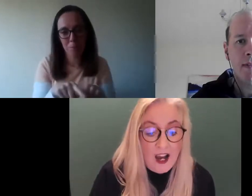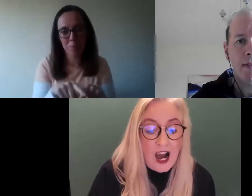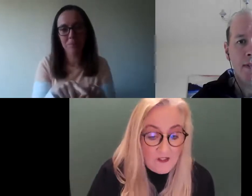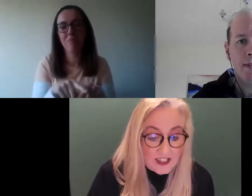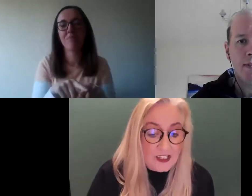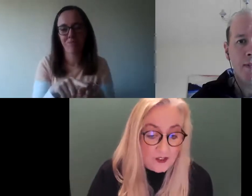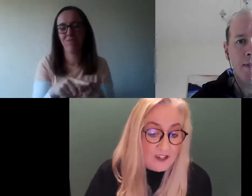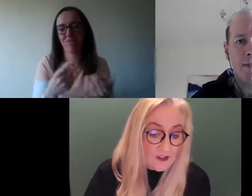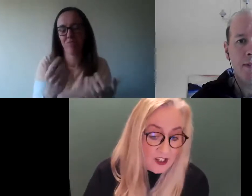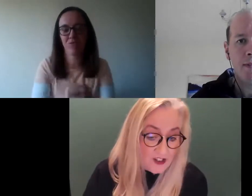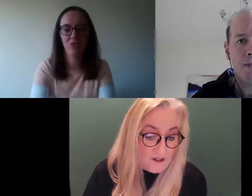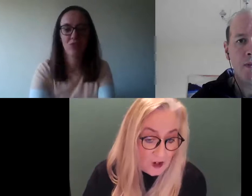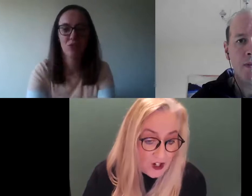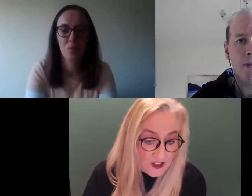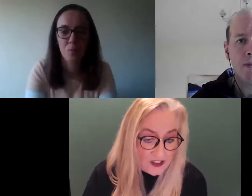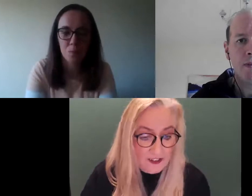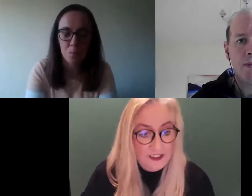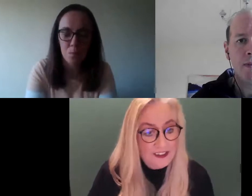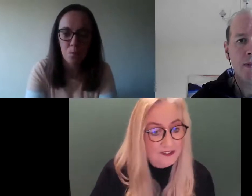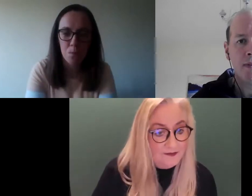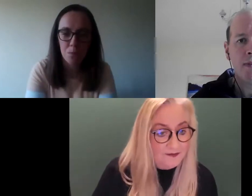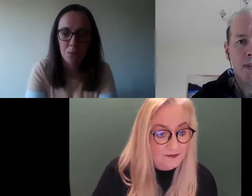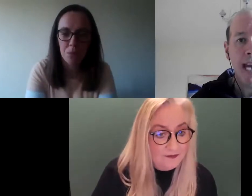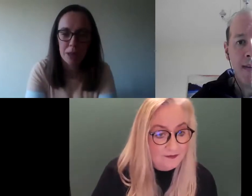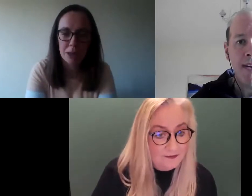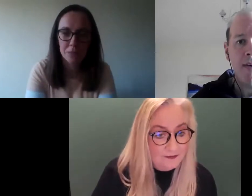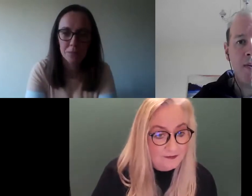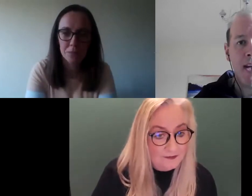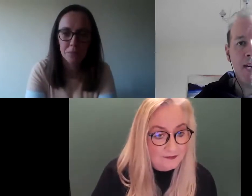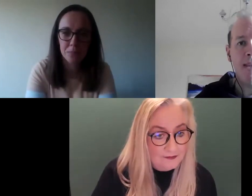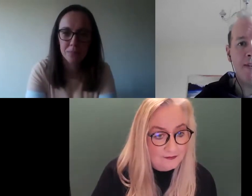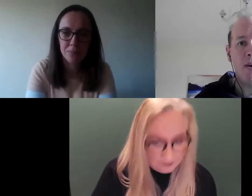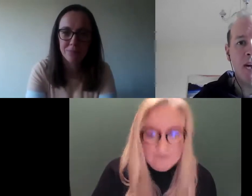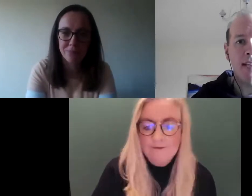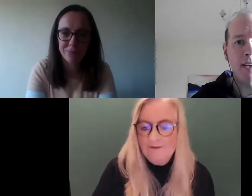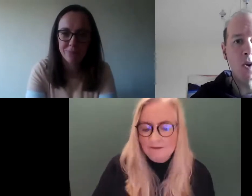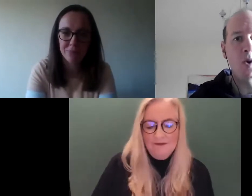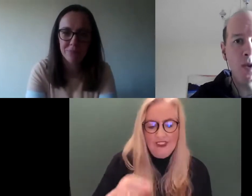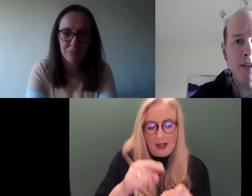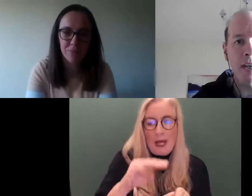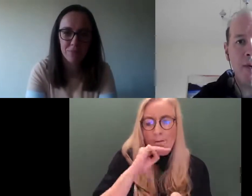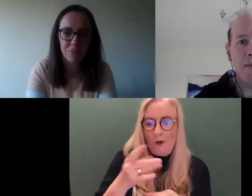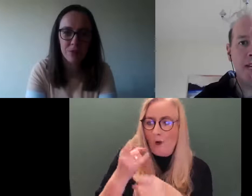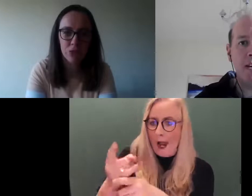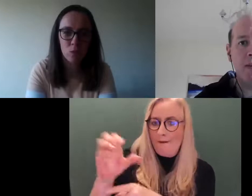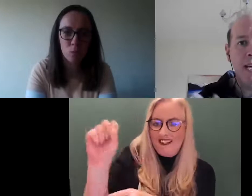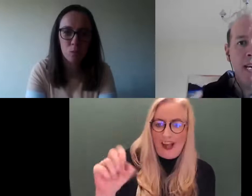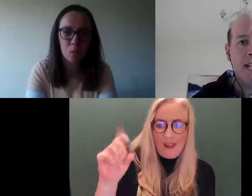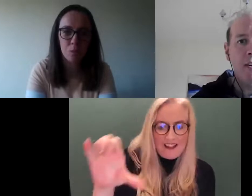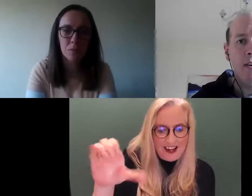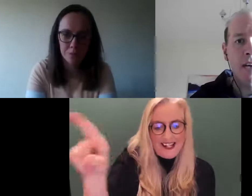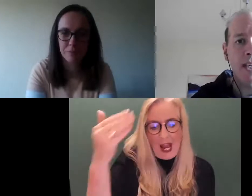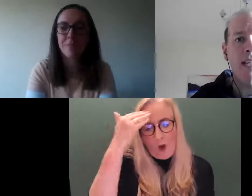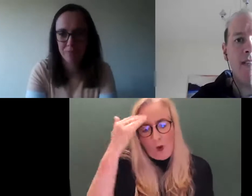have. Obviously, you would have to register first. Yeah, and that would help South Doc then know who they're dealing with and what their